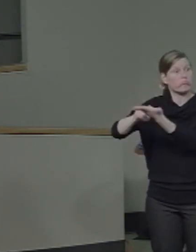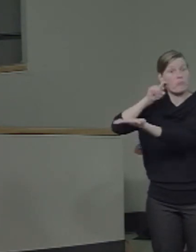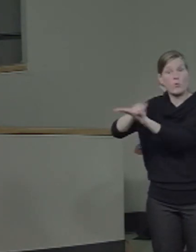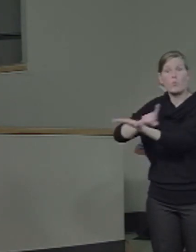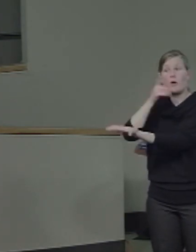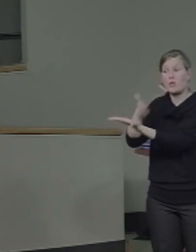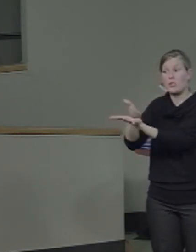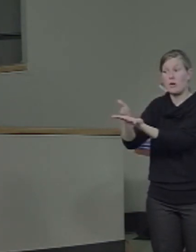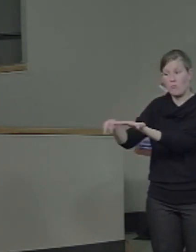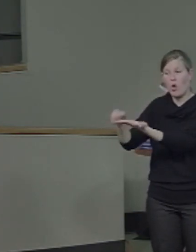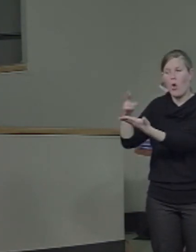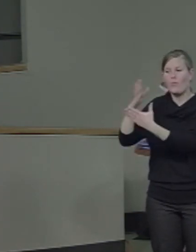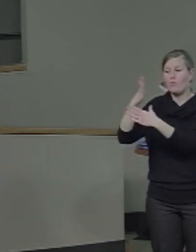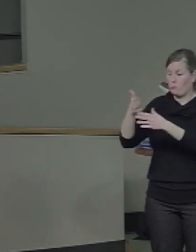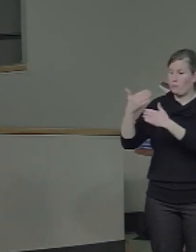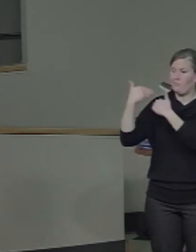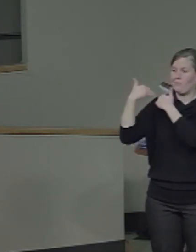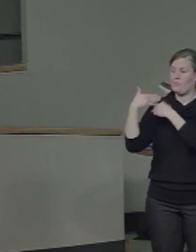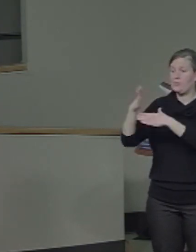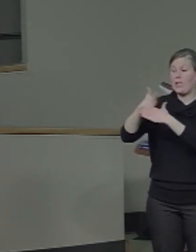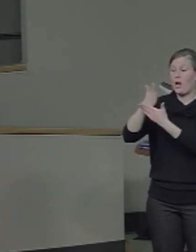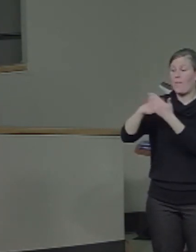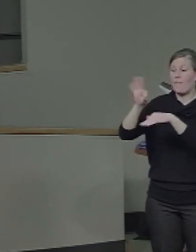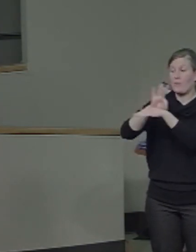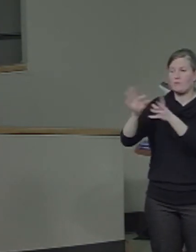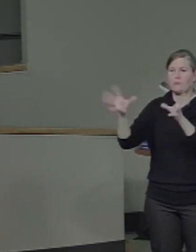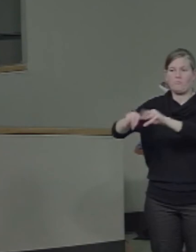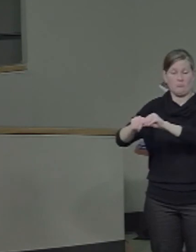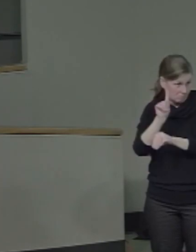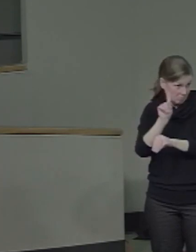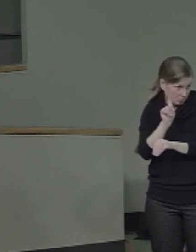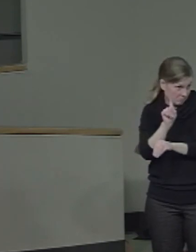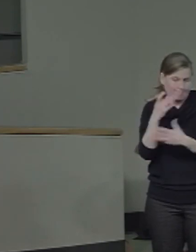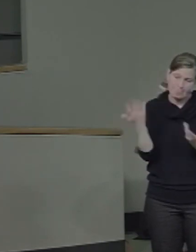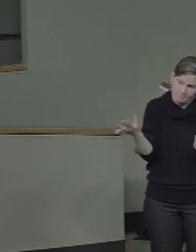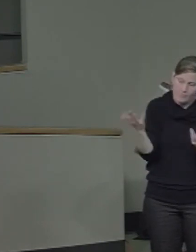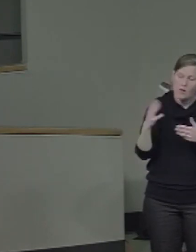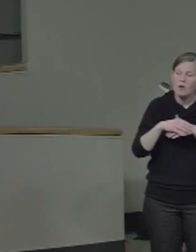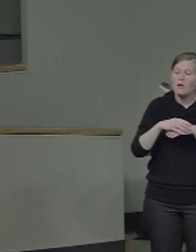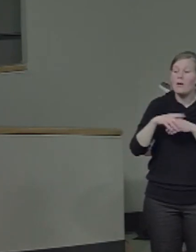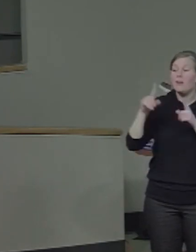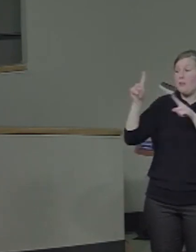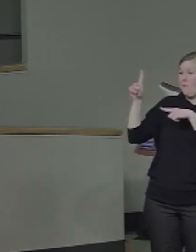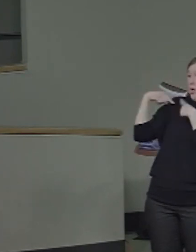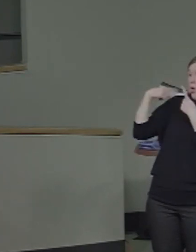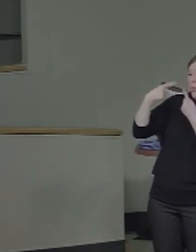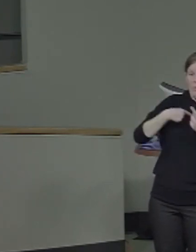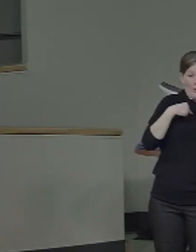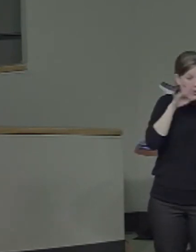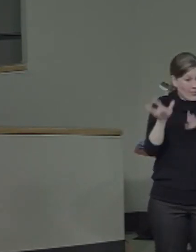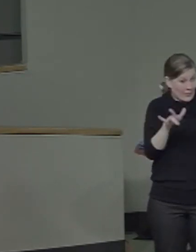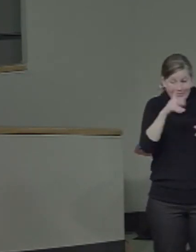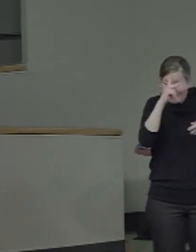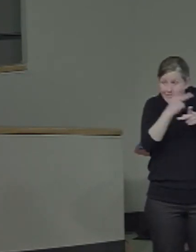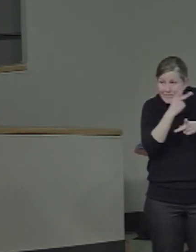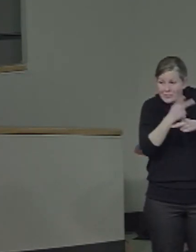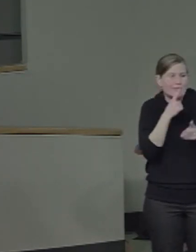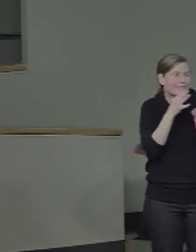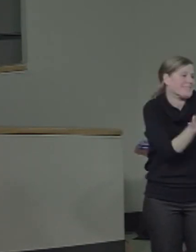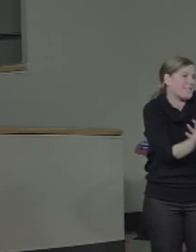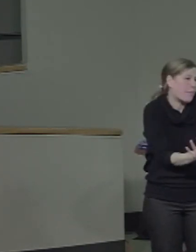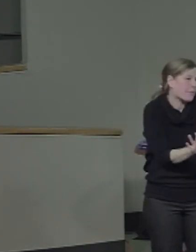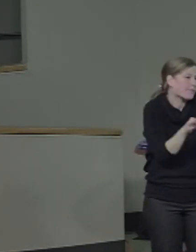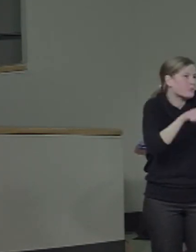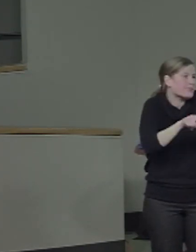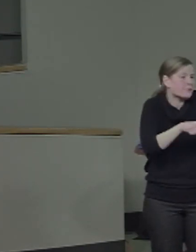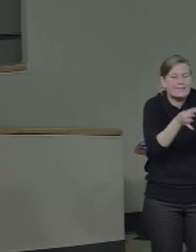of these shared functions? So, I think the simple simulations we've done to date can't get at that yet. We have to do things that are